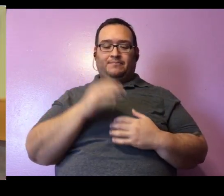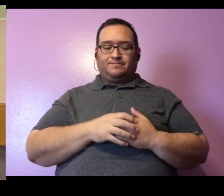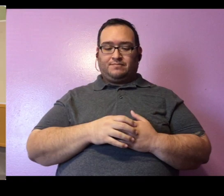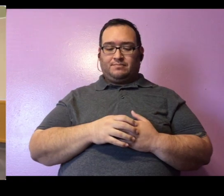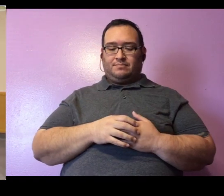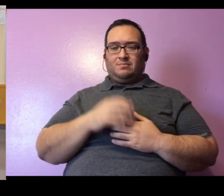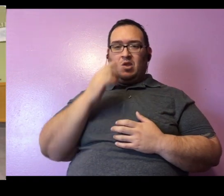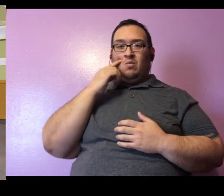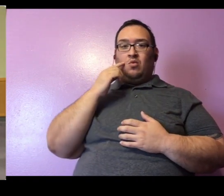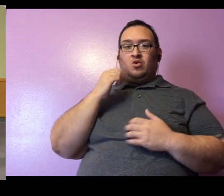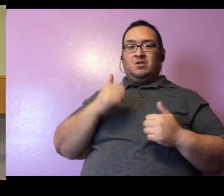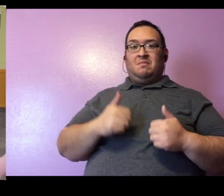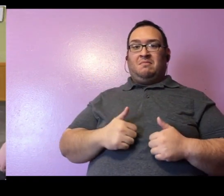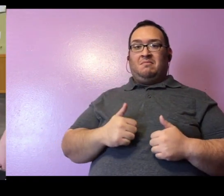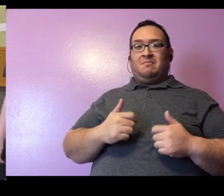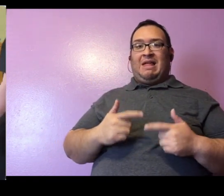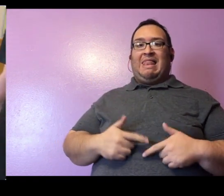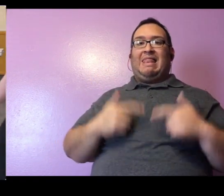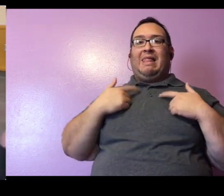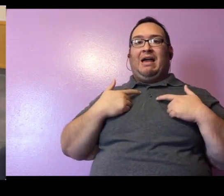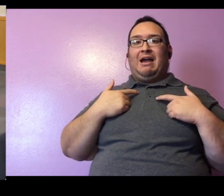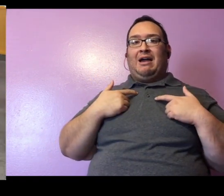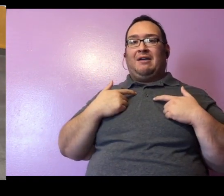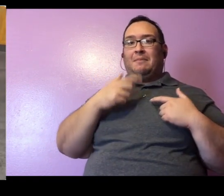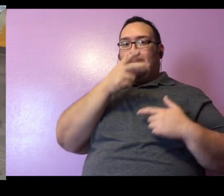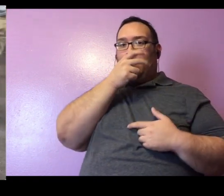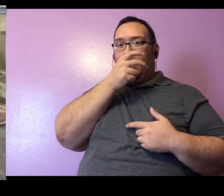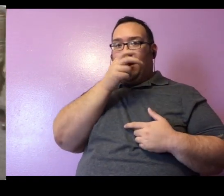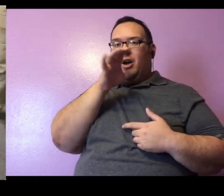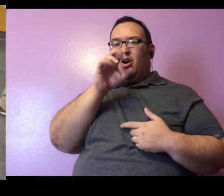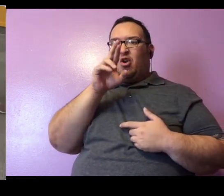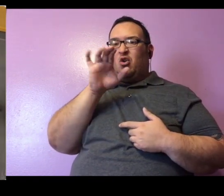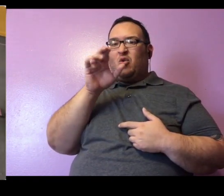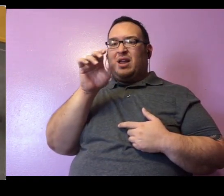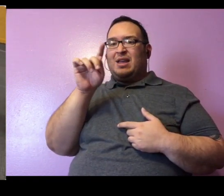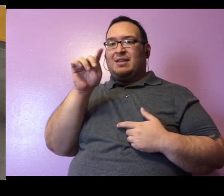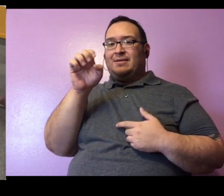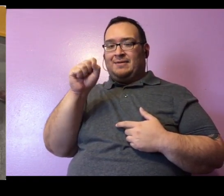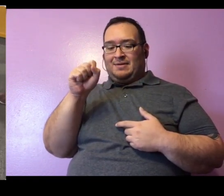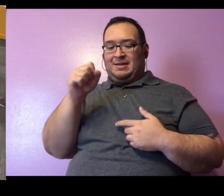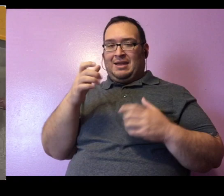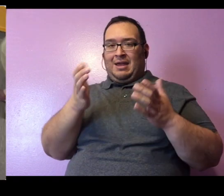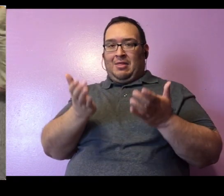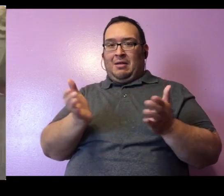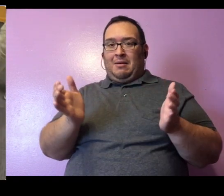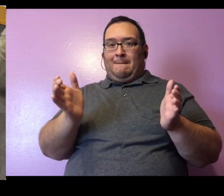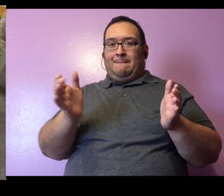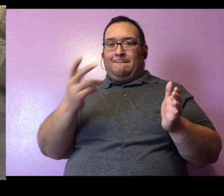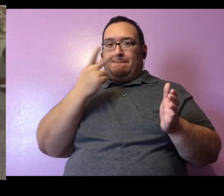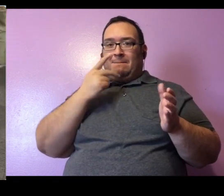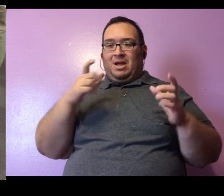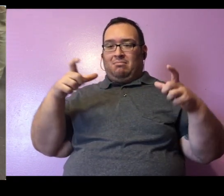We put some live crickets over here into one of these pools, and we'll see if she wants to come play. In general,